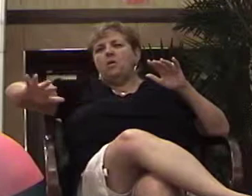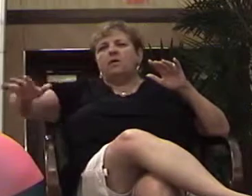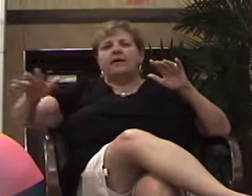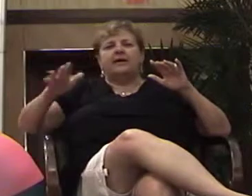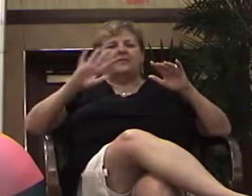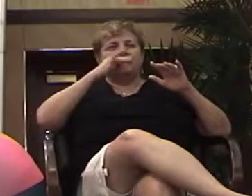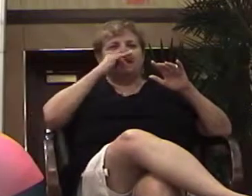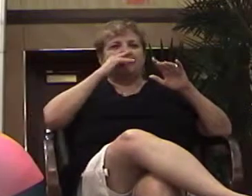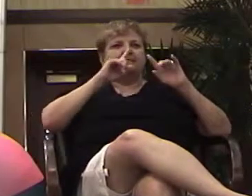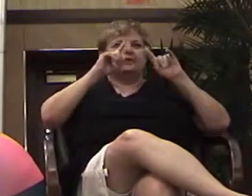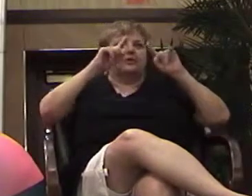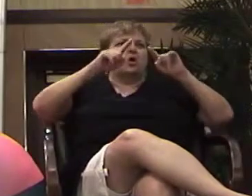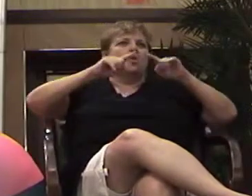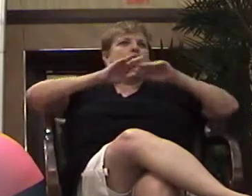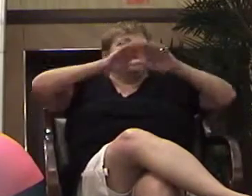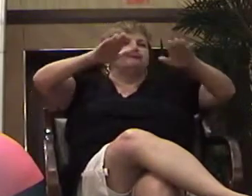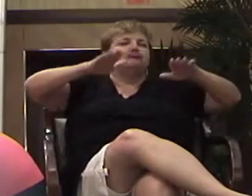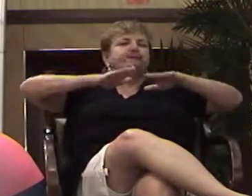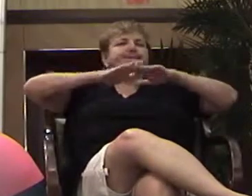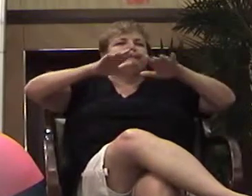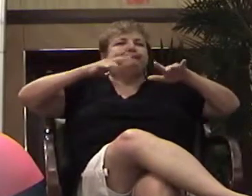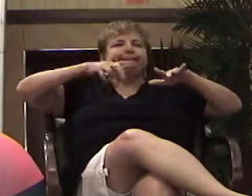go half a mile out and still be okay.